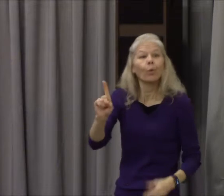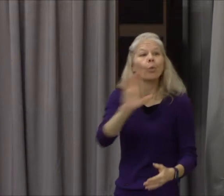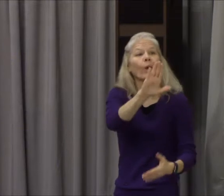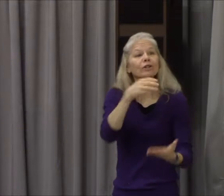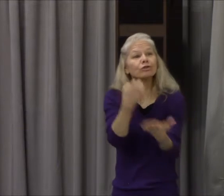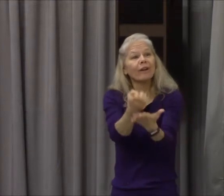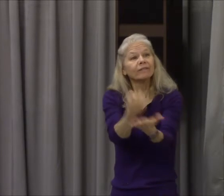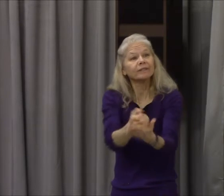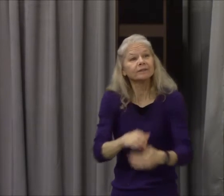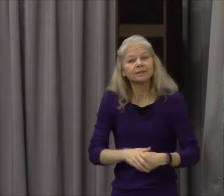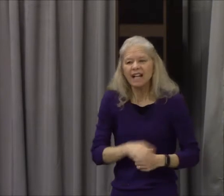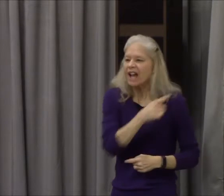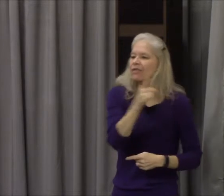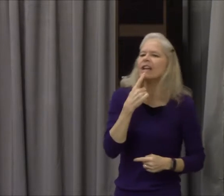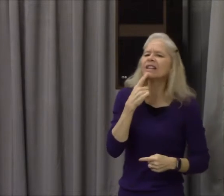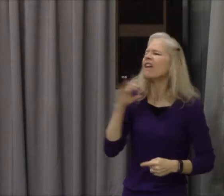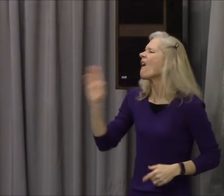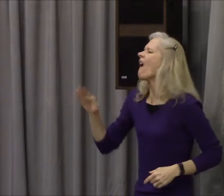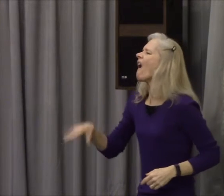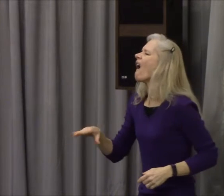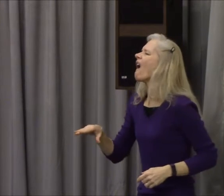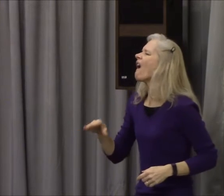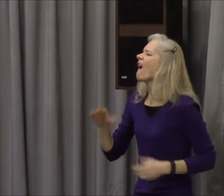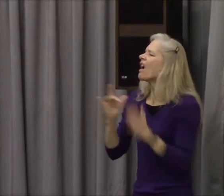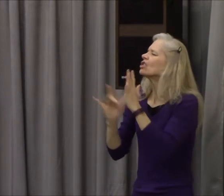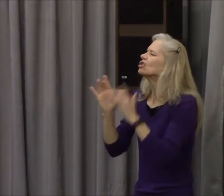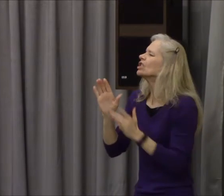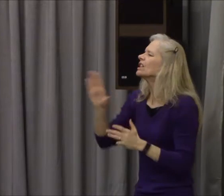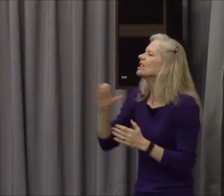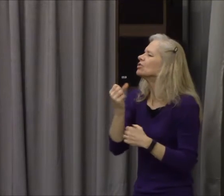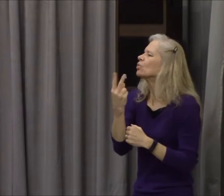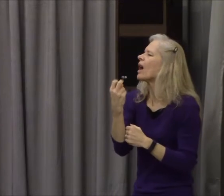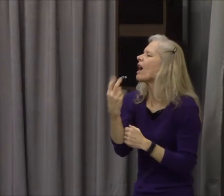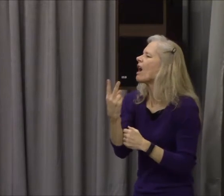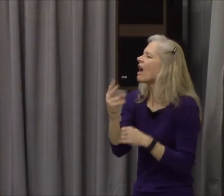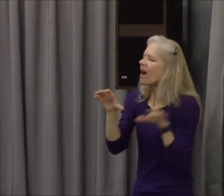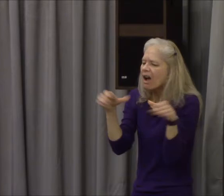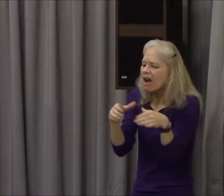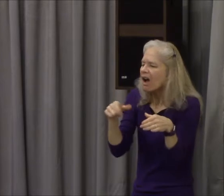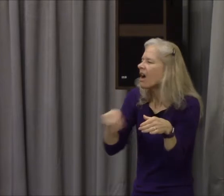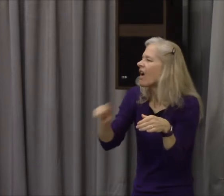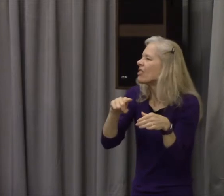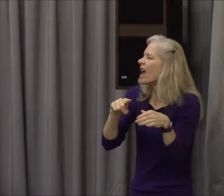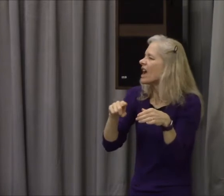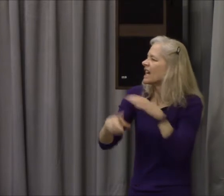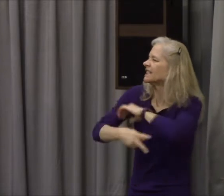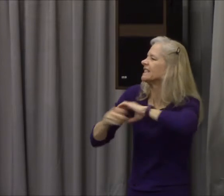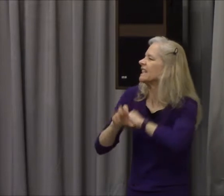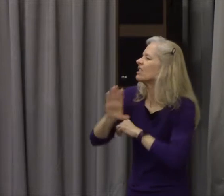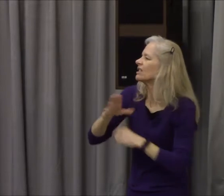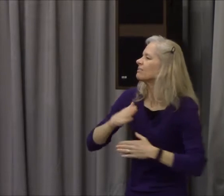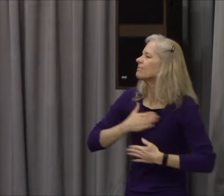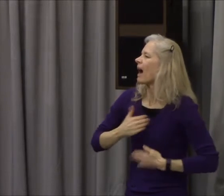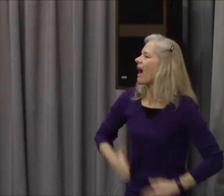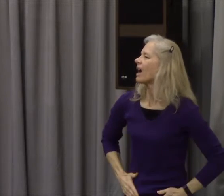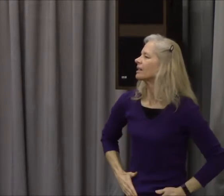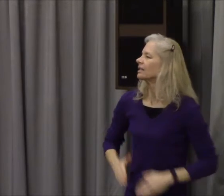his body away by night. Yeah, that's that group that was hiding in the room after he got killed, remember, when the door was locked? Yeah, they came and stole him away. Yeah, right.